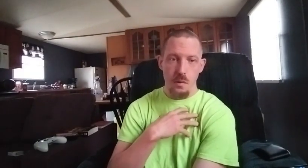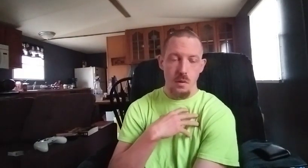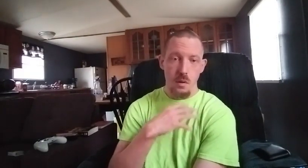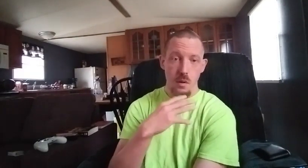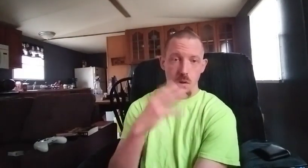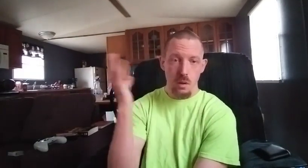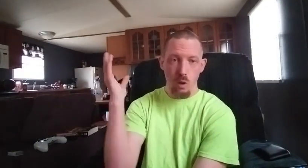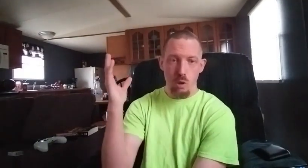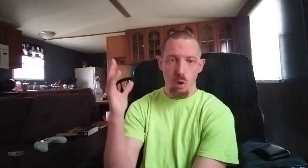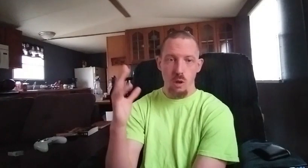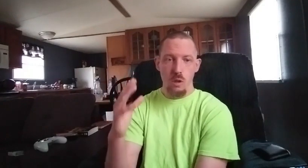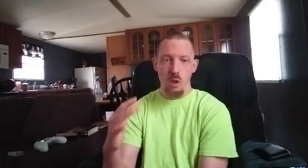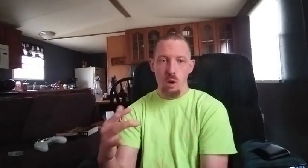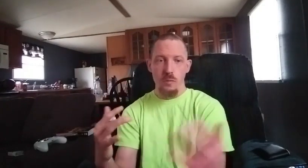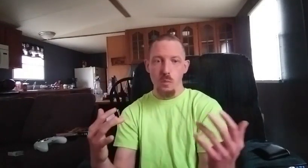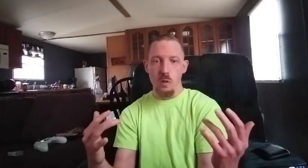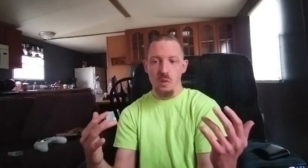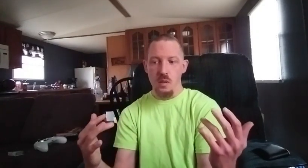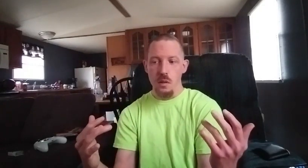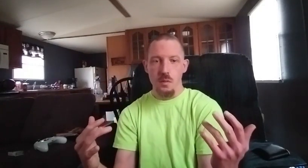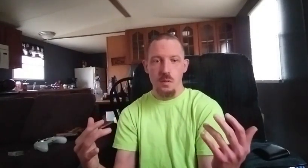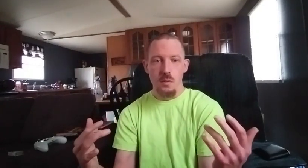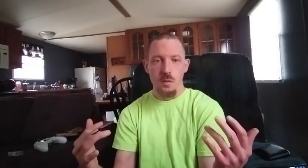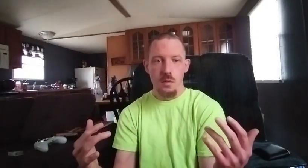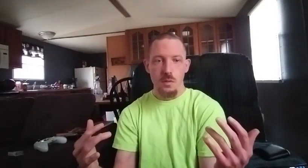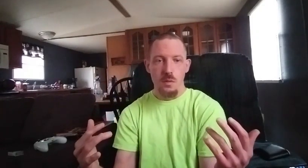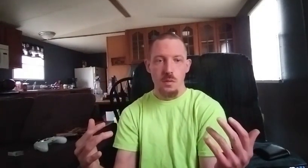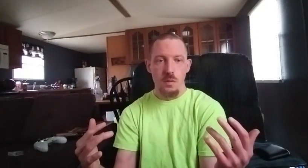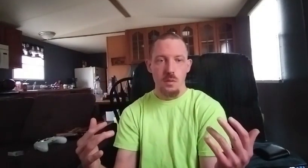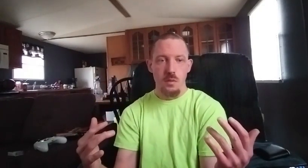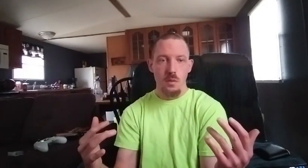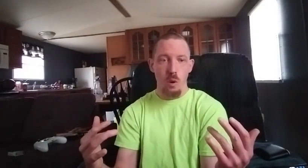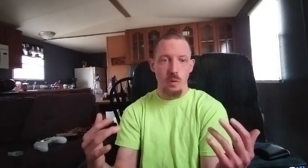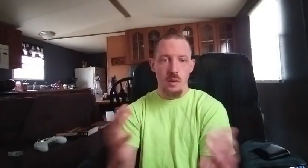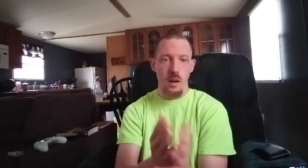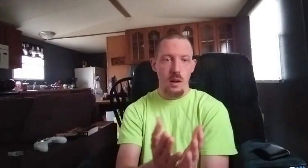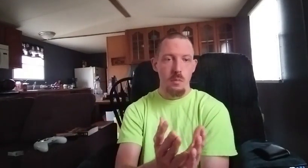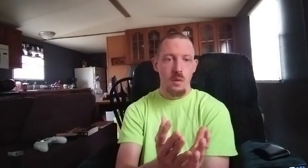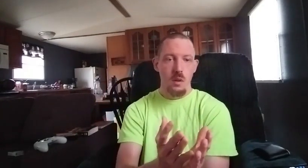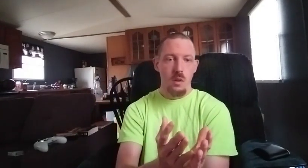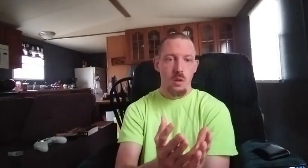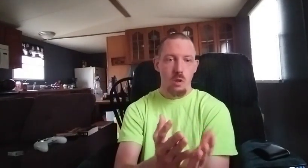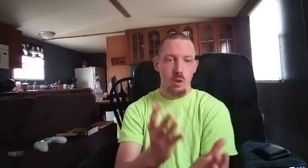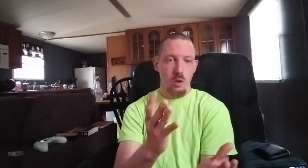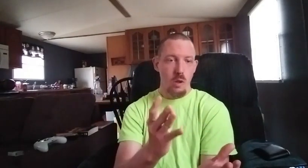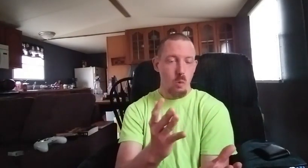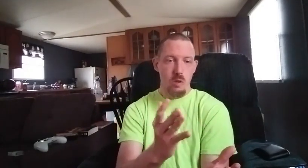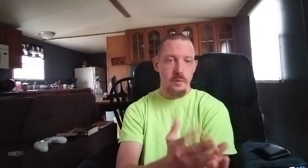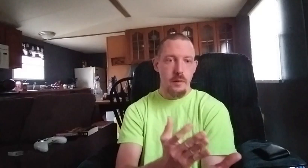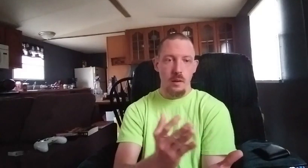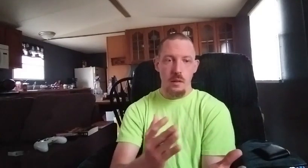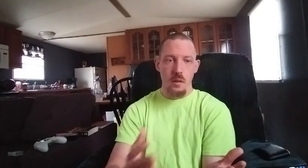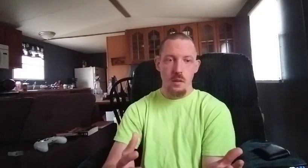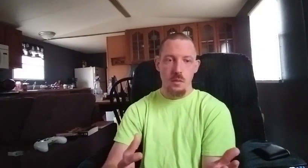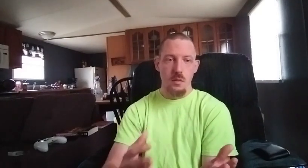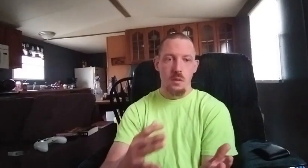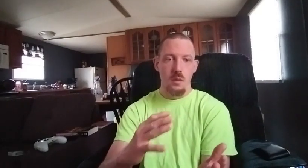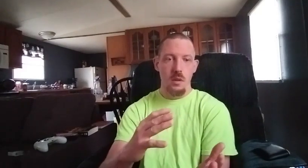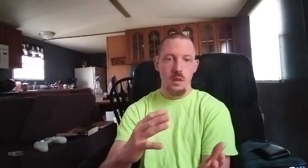you know you learn you learn from your mistakes over time he wouldn't you fail at things and